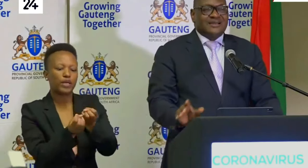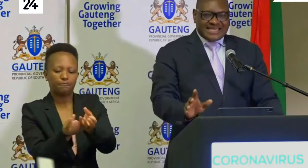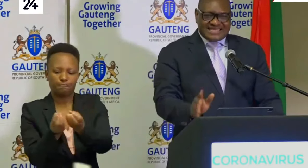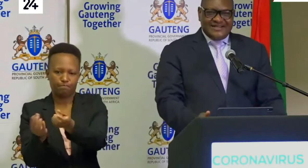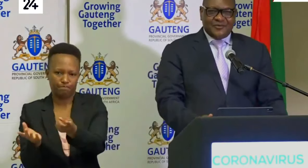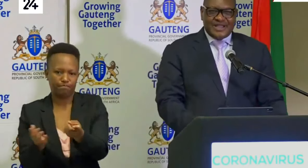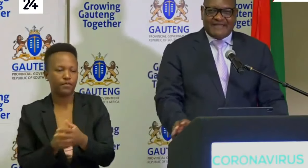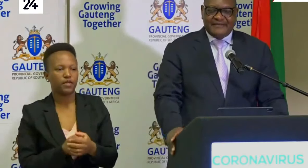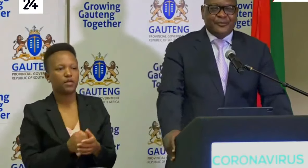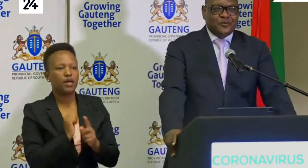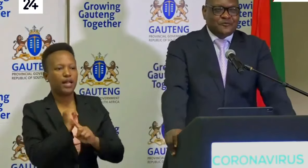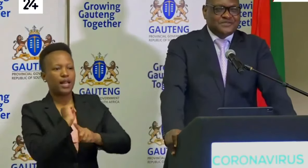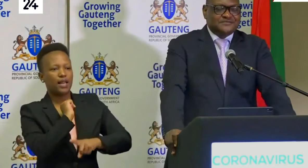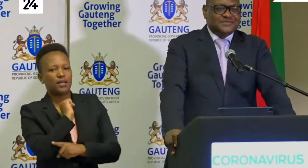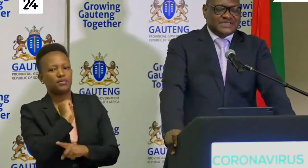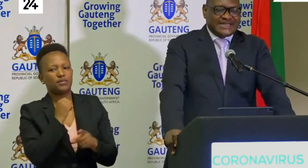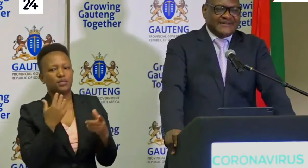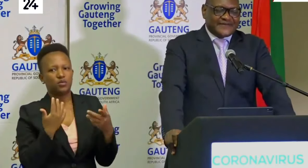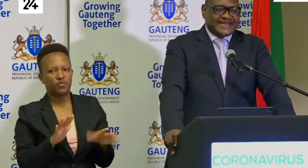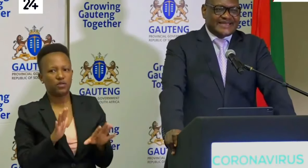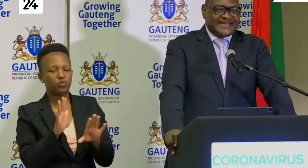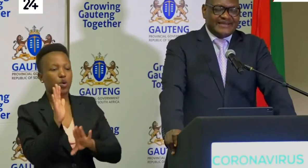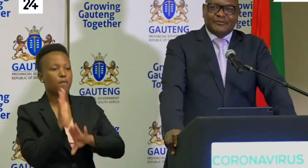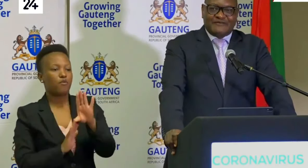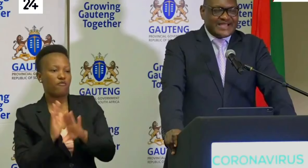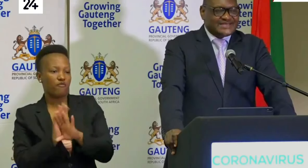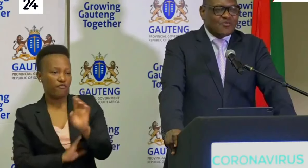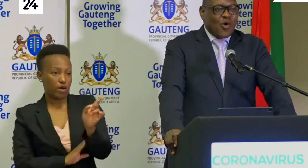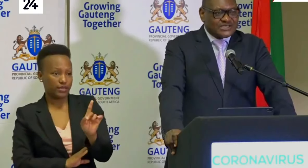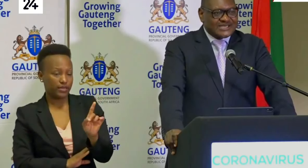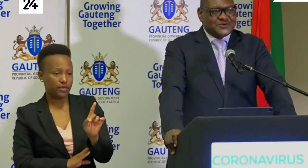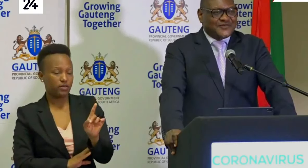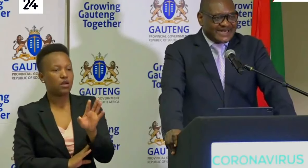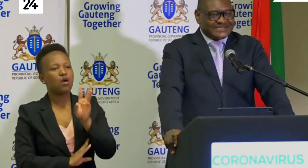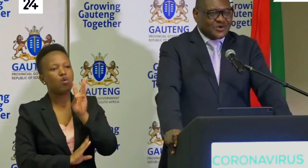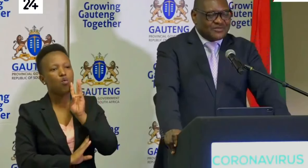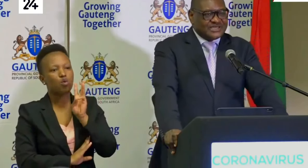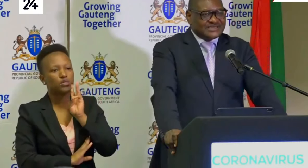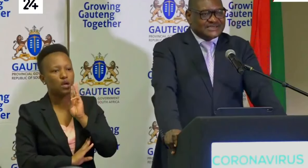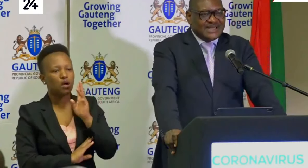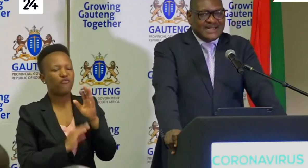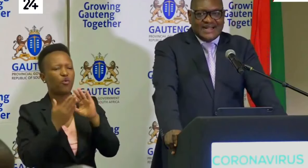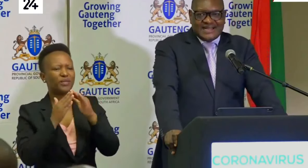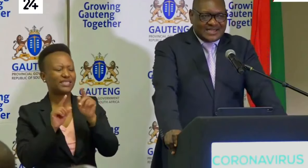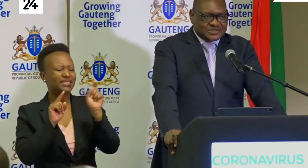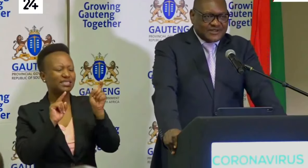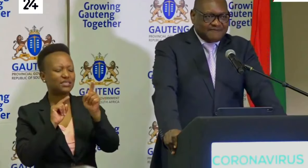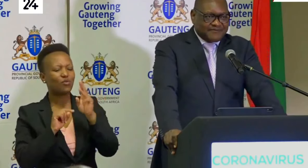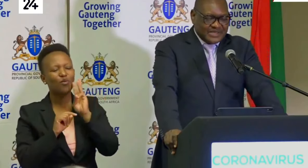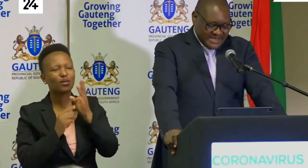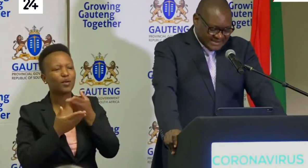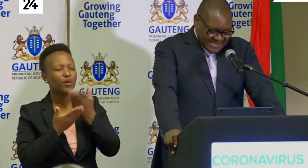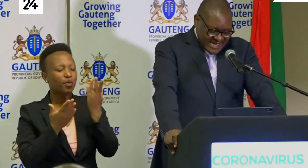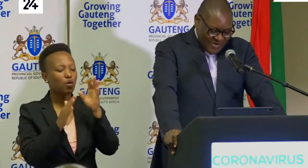lastly, we have improved significantly in providing water to various communities in Gauteng.